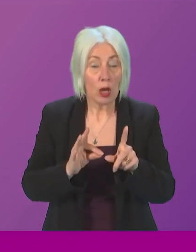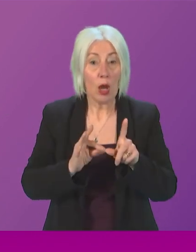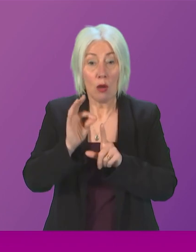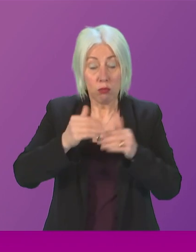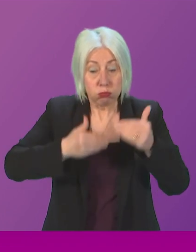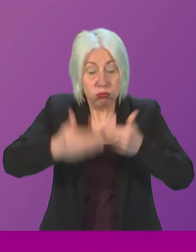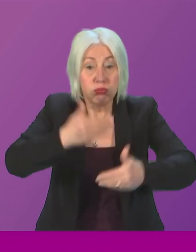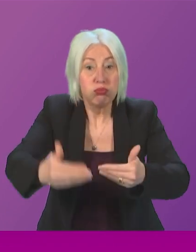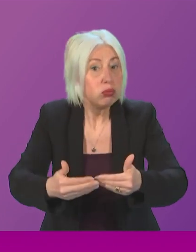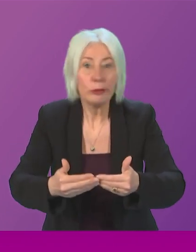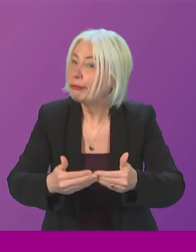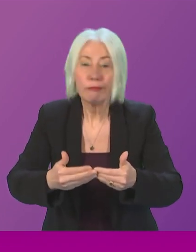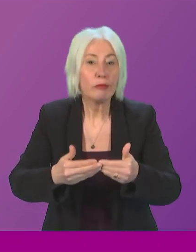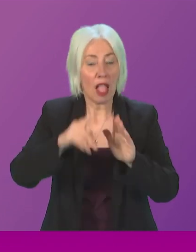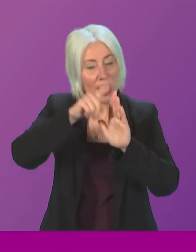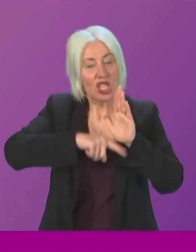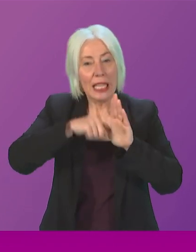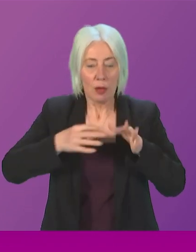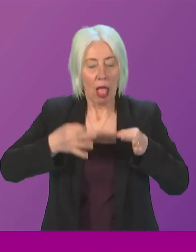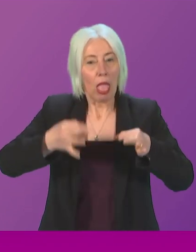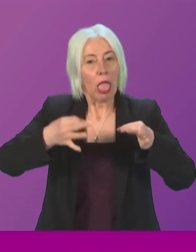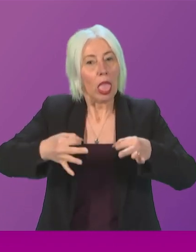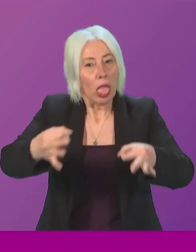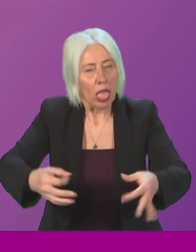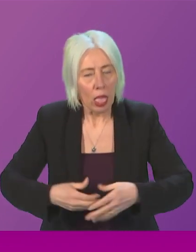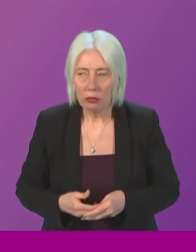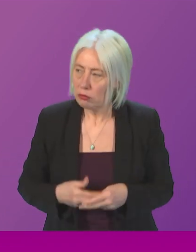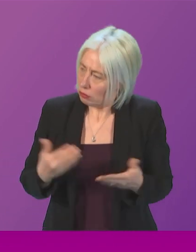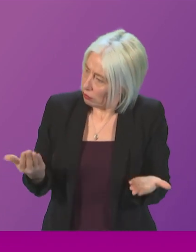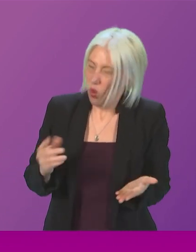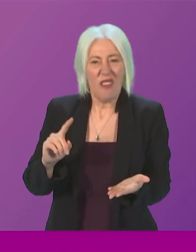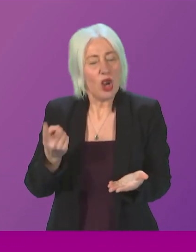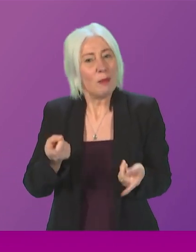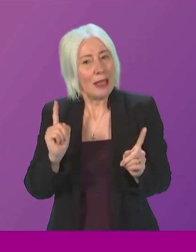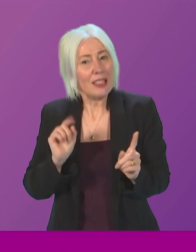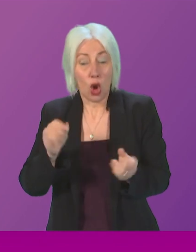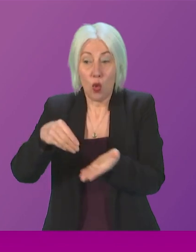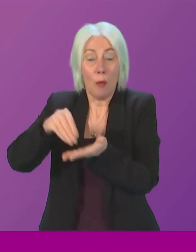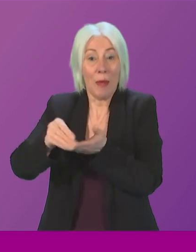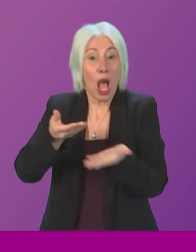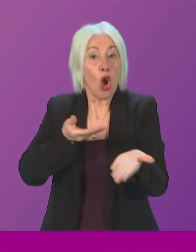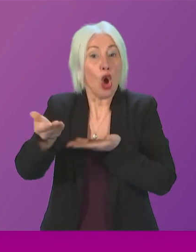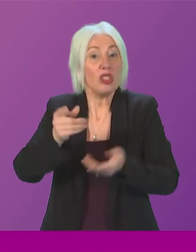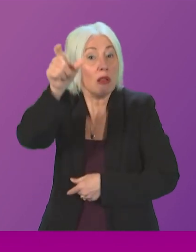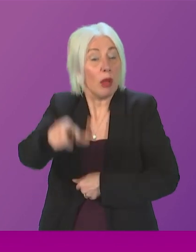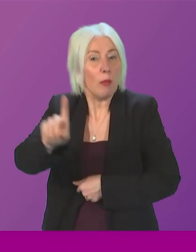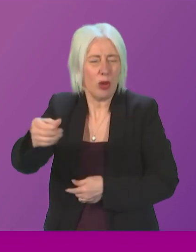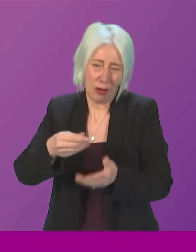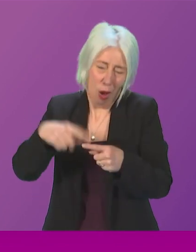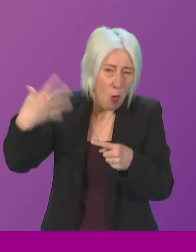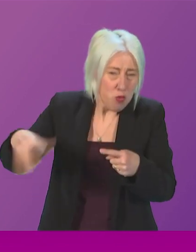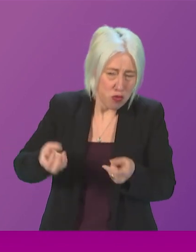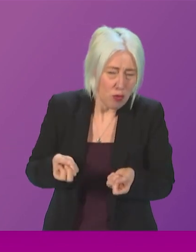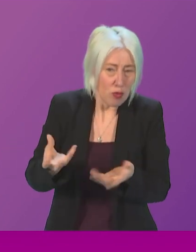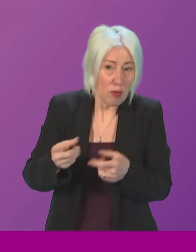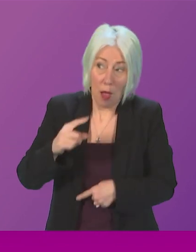legislation has been repeatedly delayed. So, is the First Minister paying consultants a fortune to tell him what